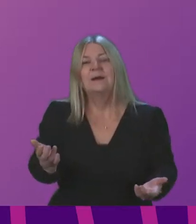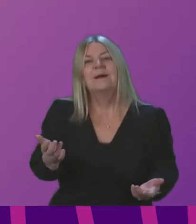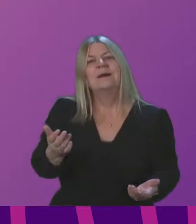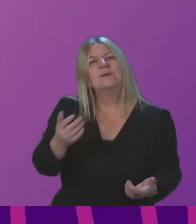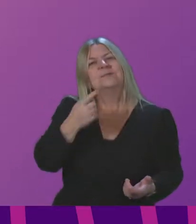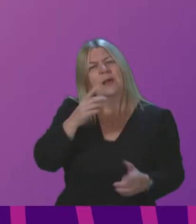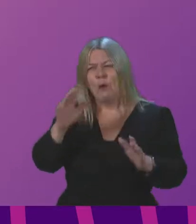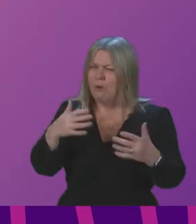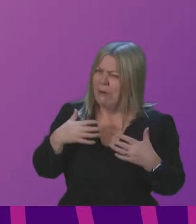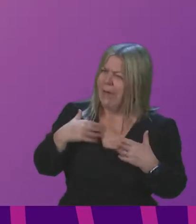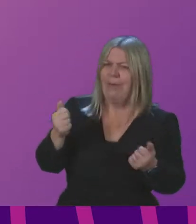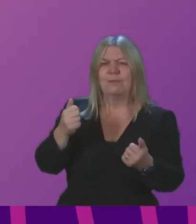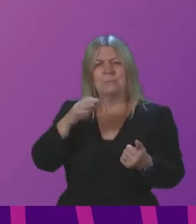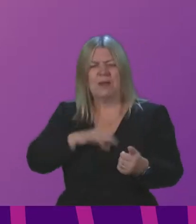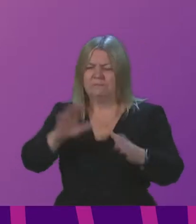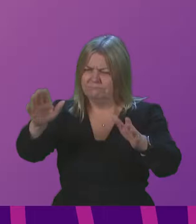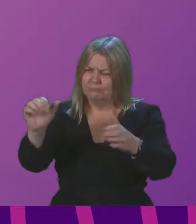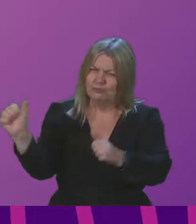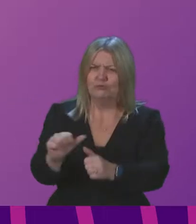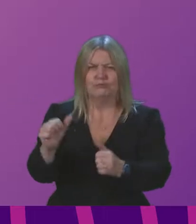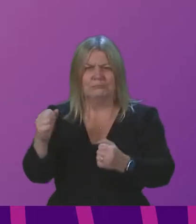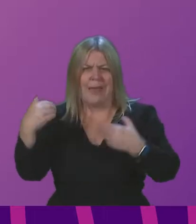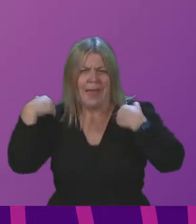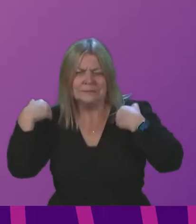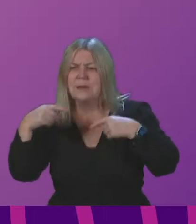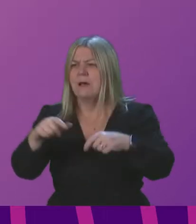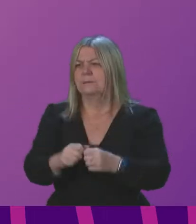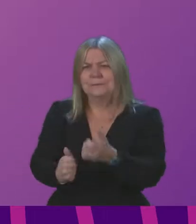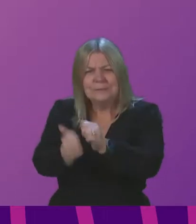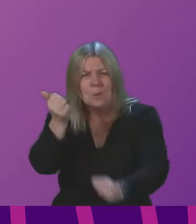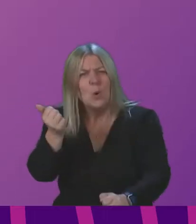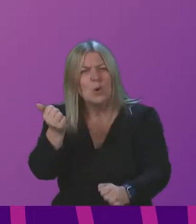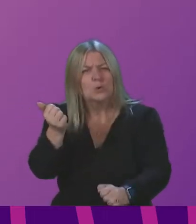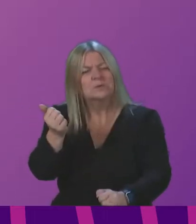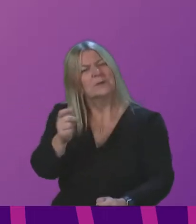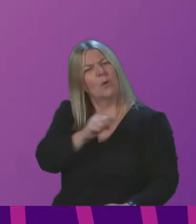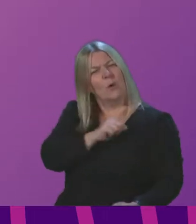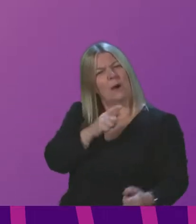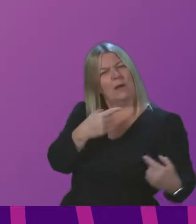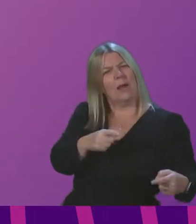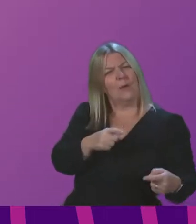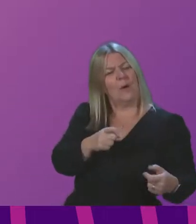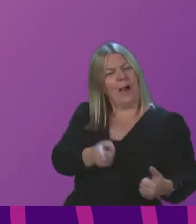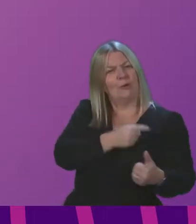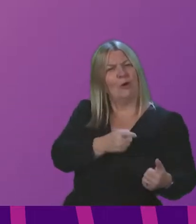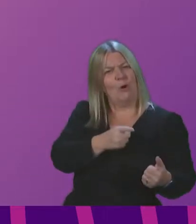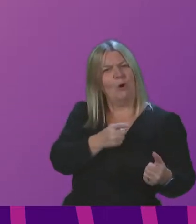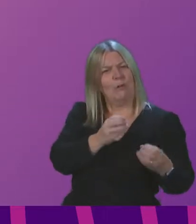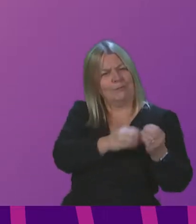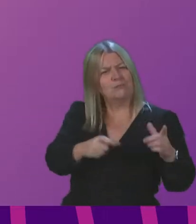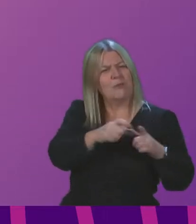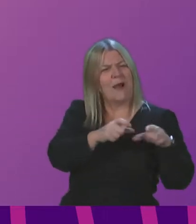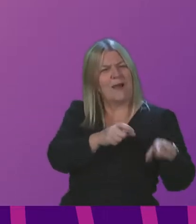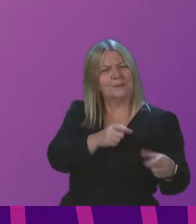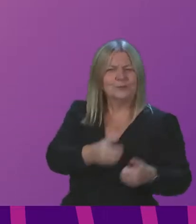of the health benefits of sport and rightly so, do we allow alcohol brands to sponsor sporting events? It seems counterproductive to say the least,